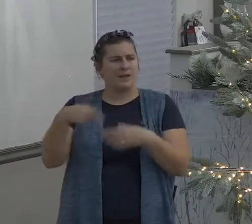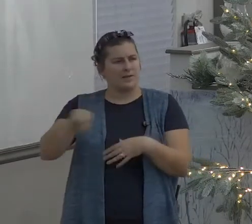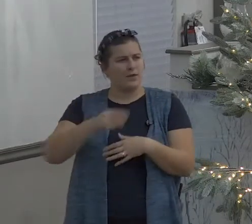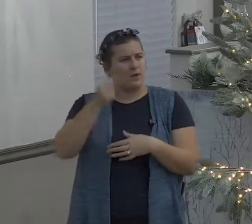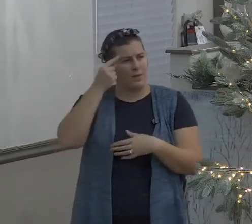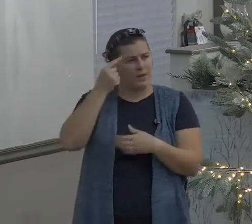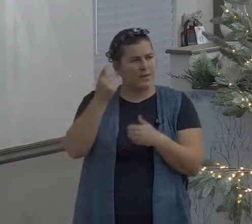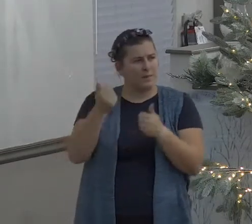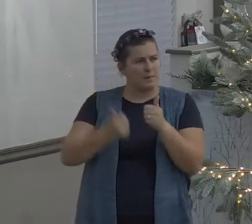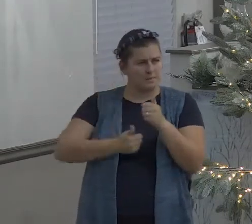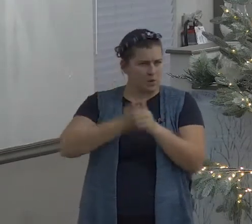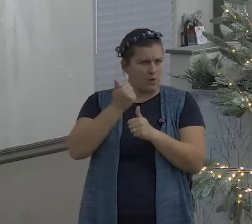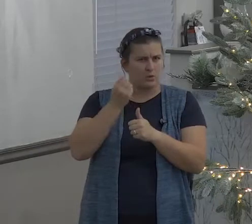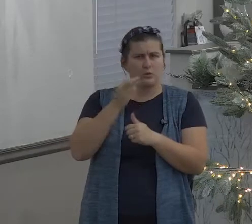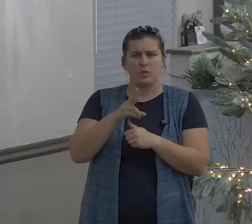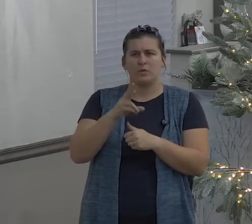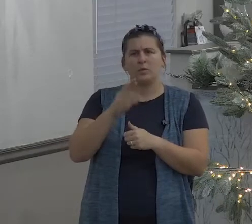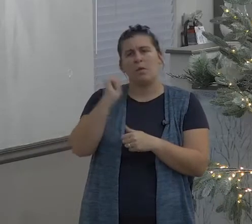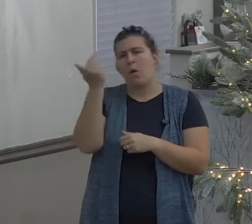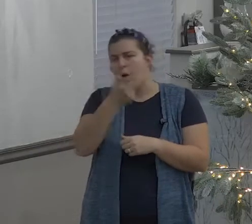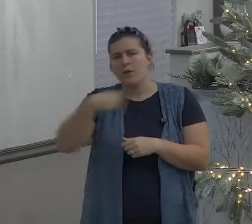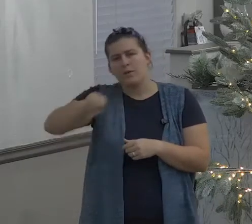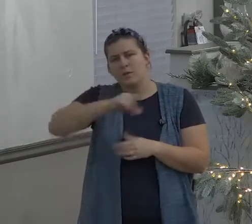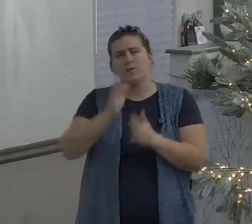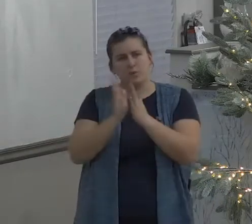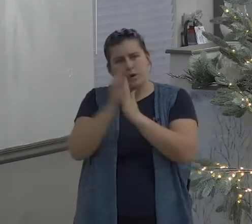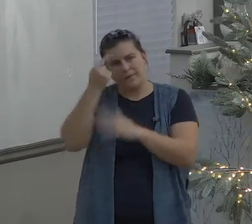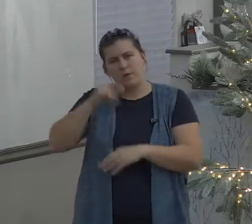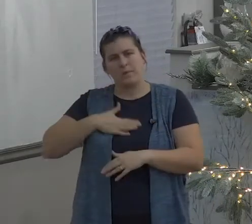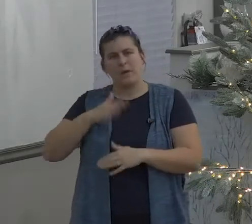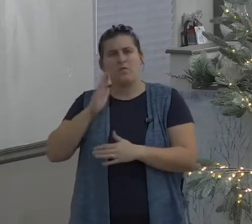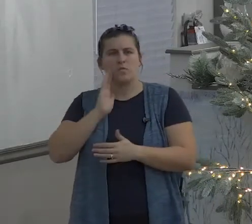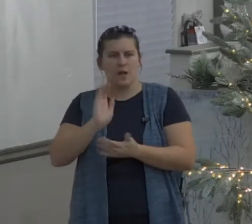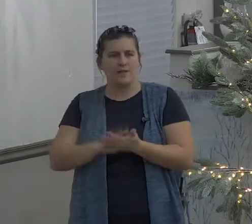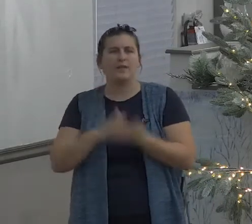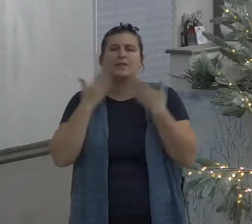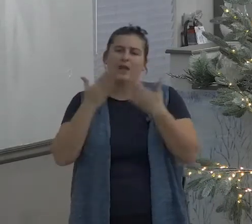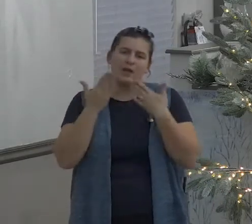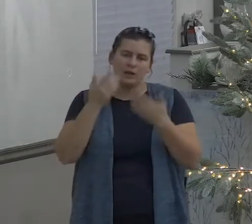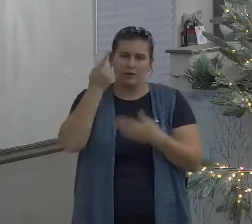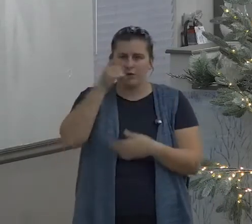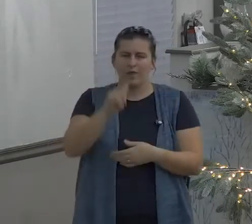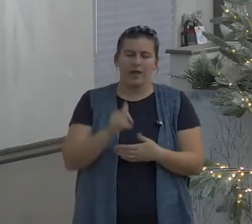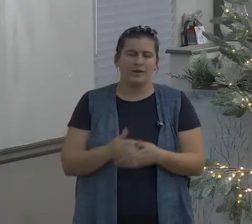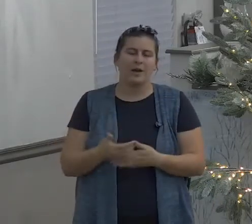and it's important for us it's important for us you know